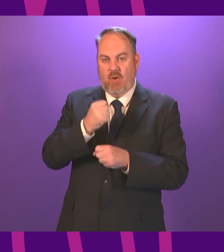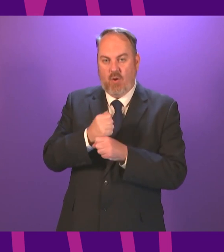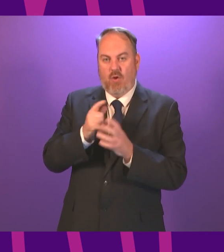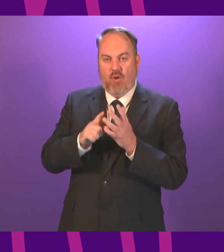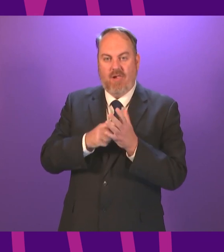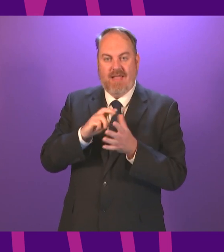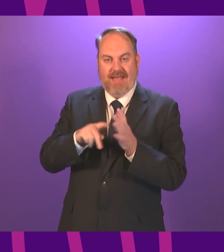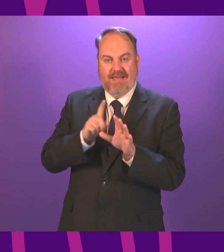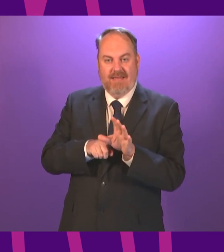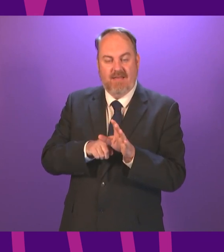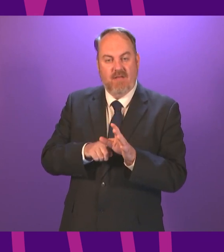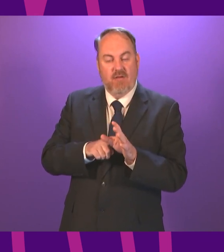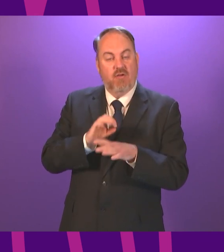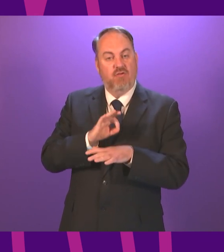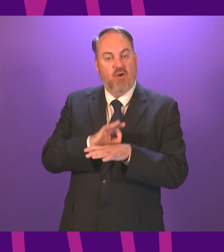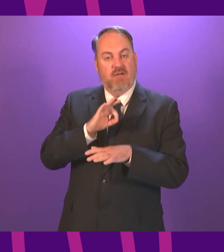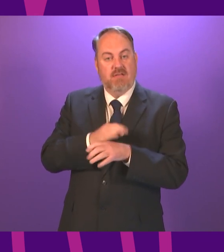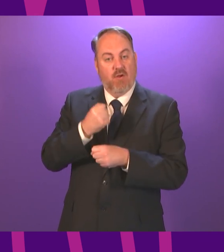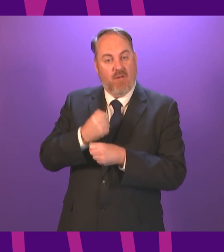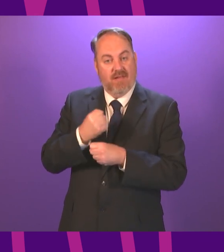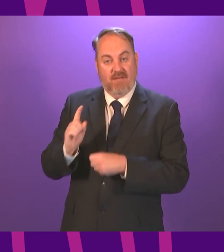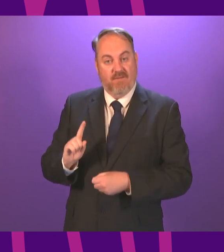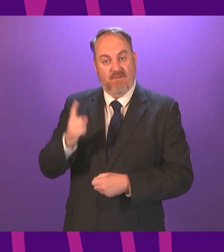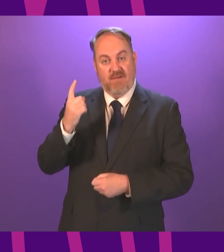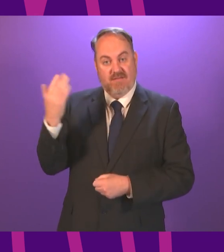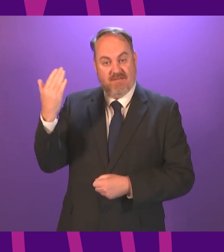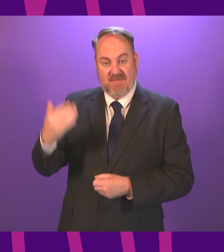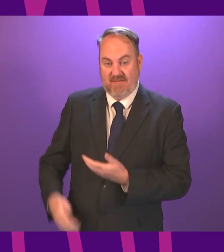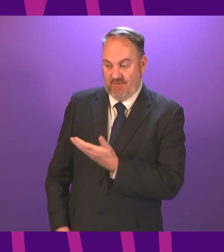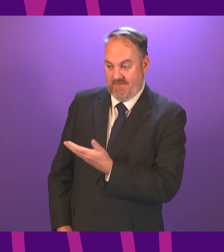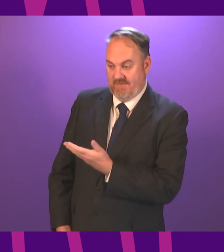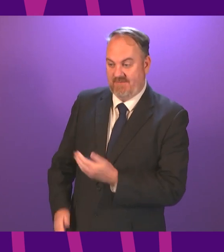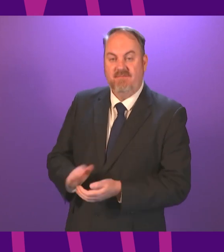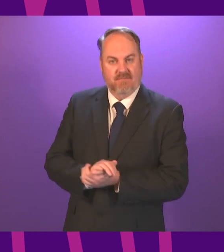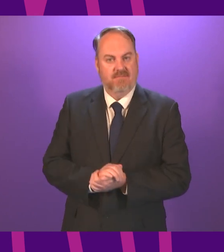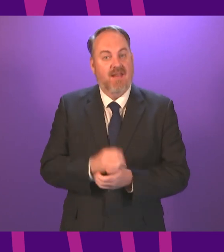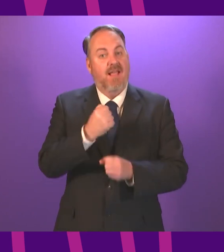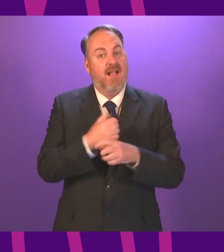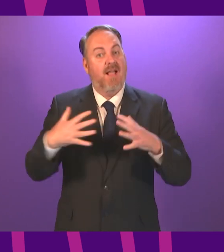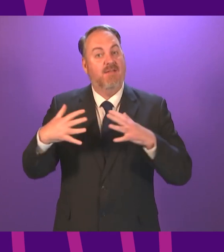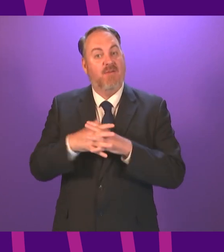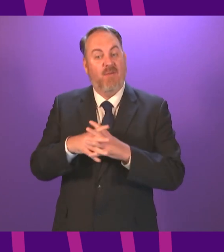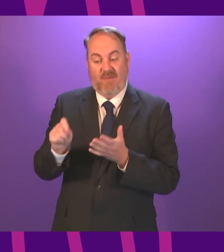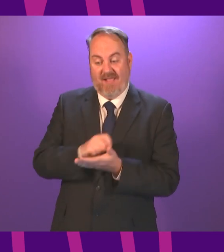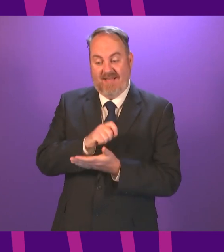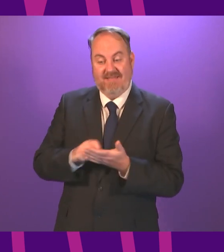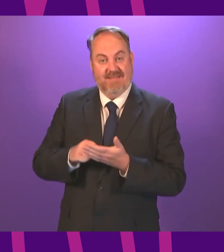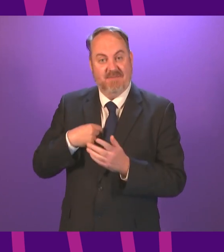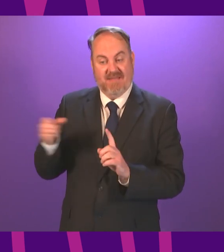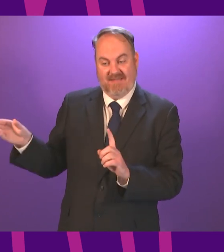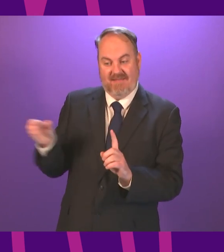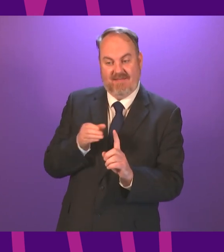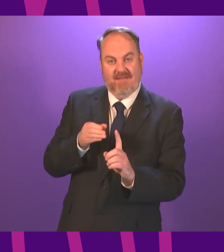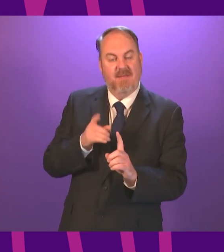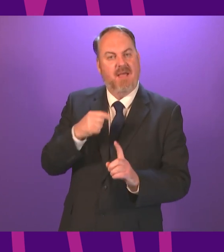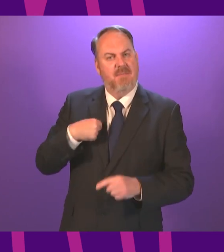and this is Dr Gulhani's first speech in the chamber thank you Glasgow elected me but I'm also here to